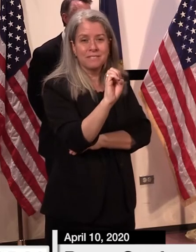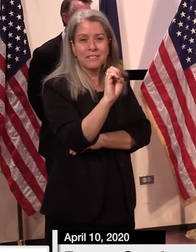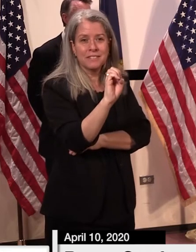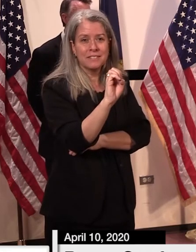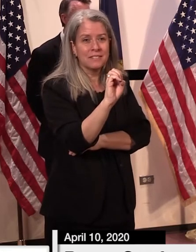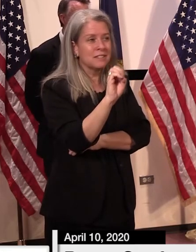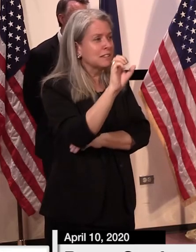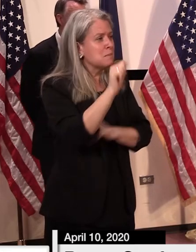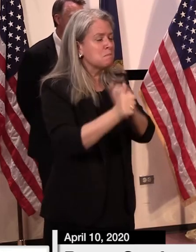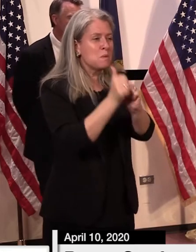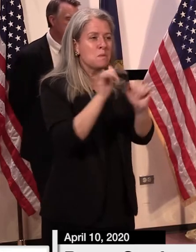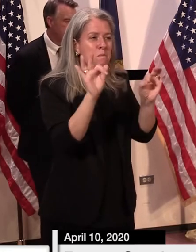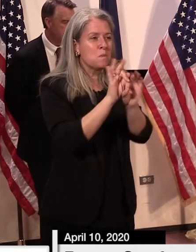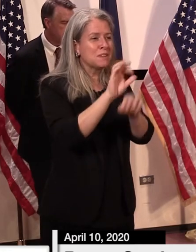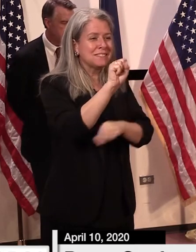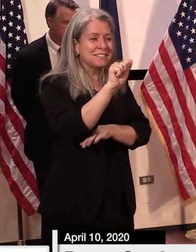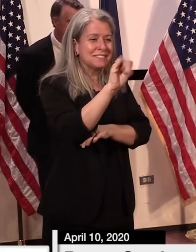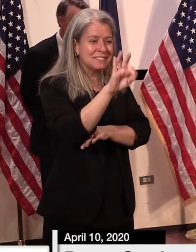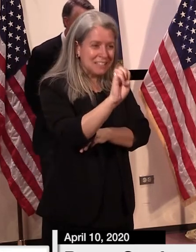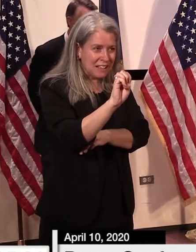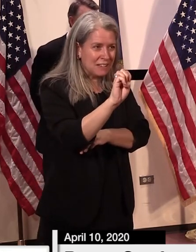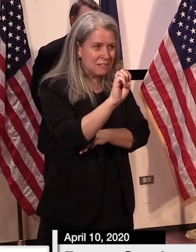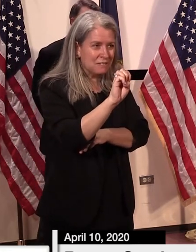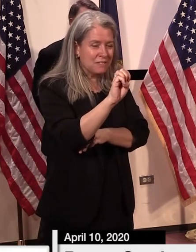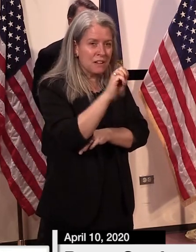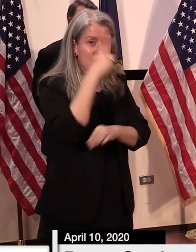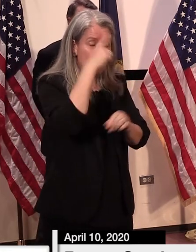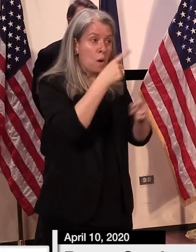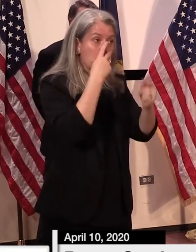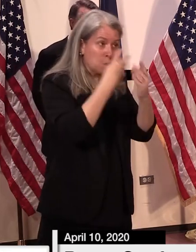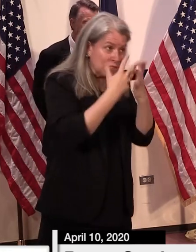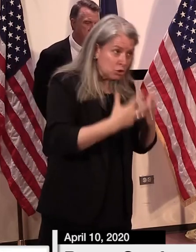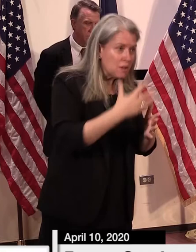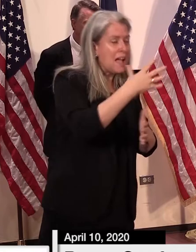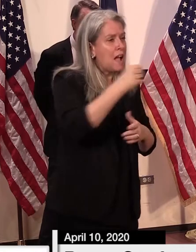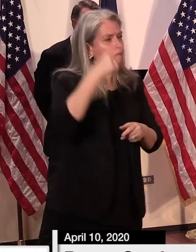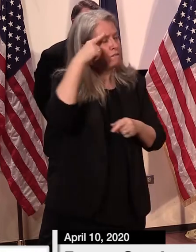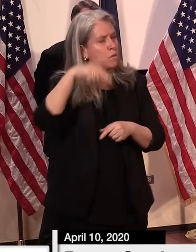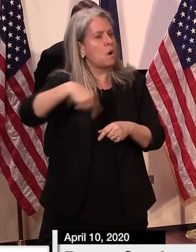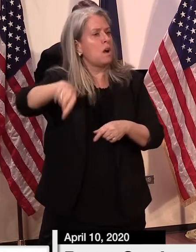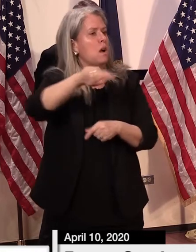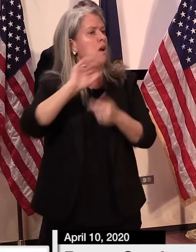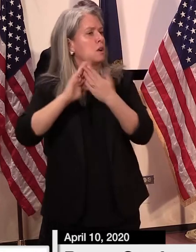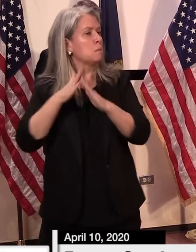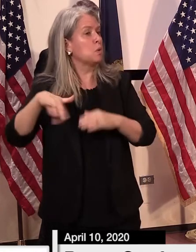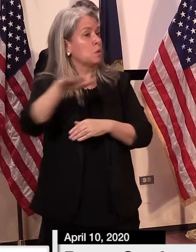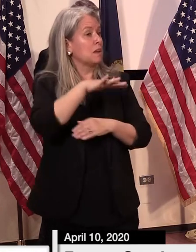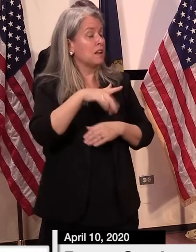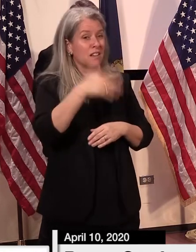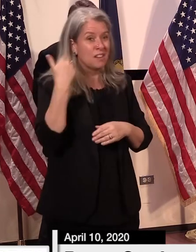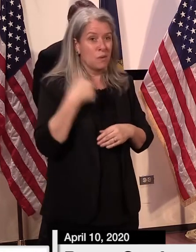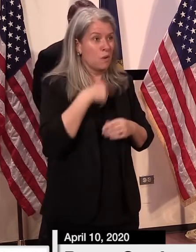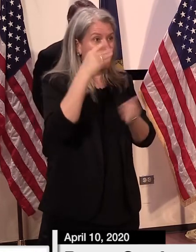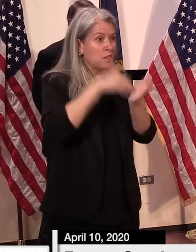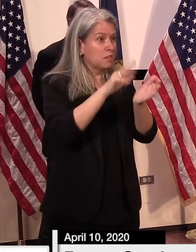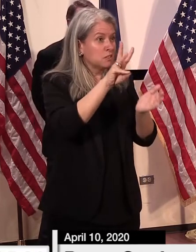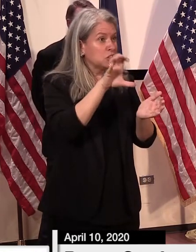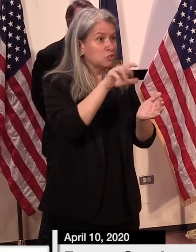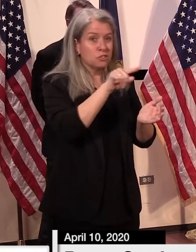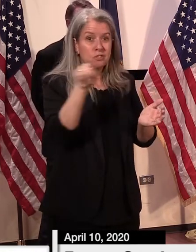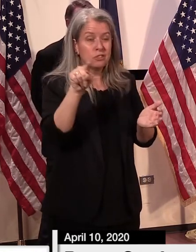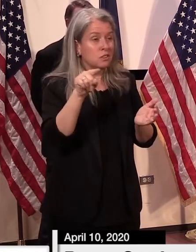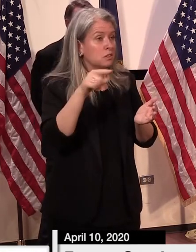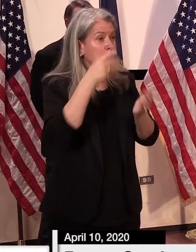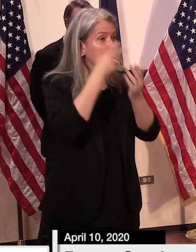the prison population here in vermont and the mere fact that we've gone down from 1600 and some odd uh